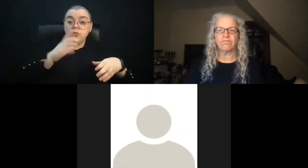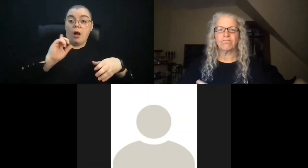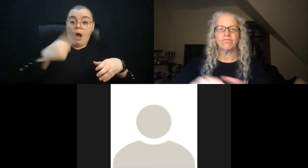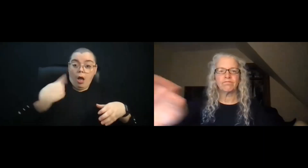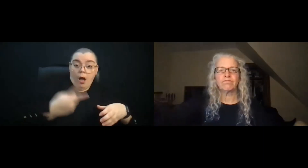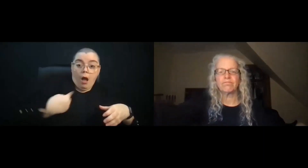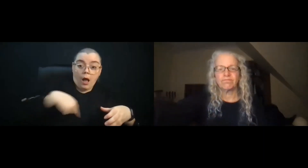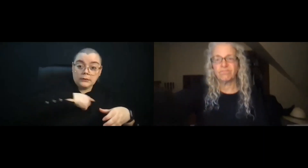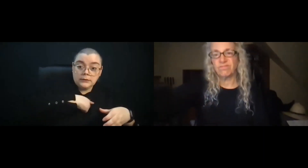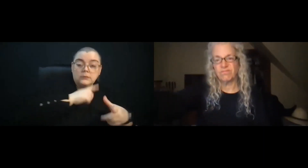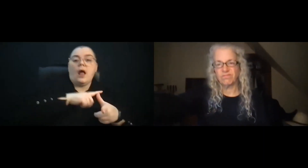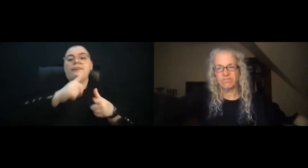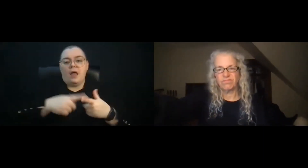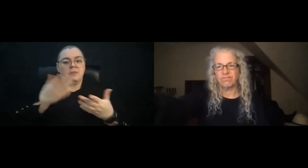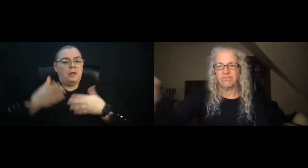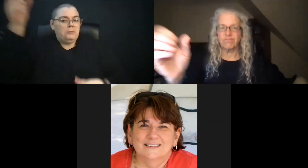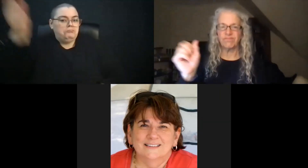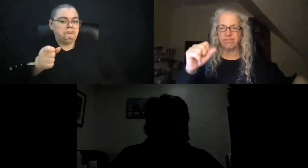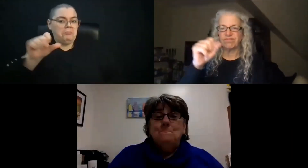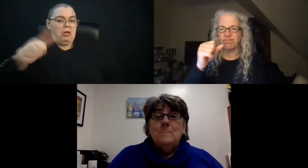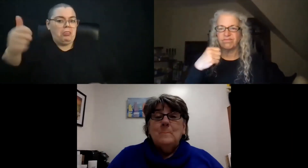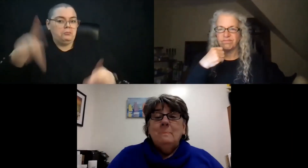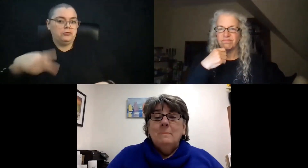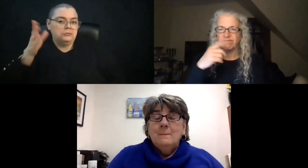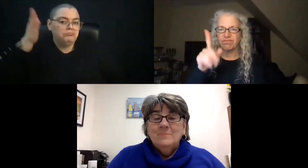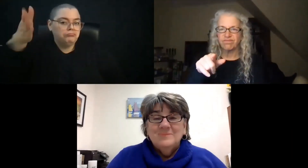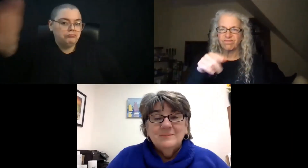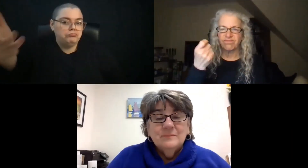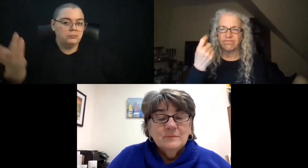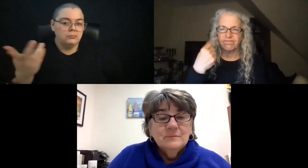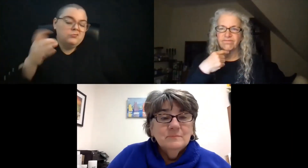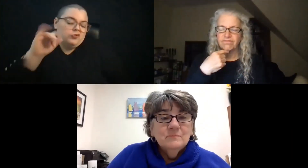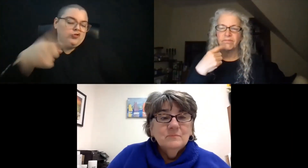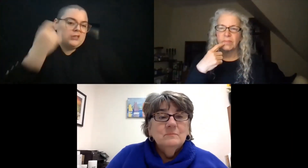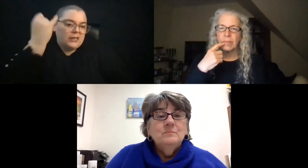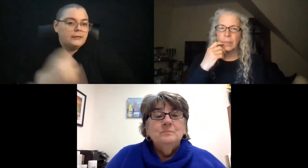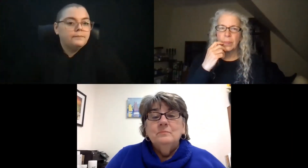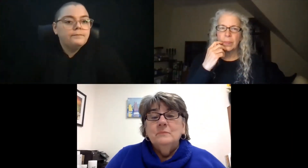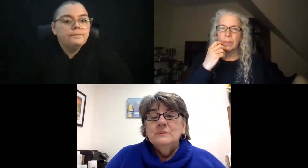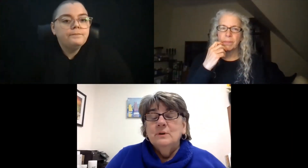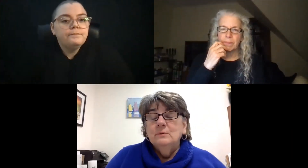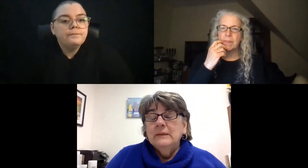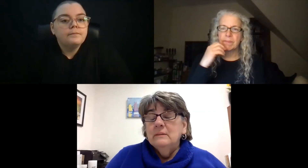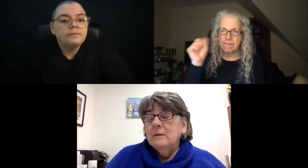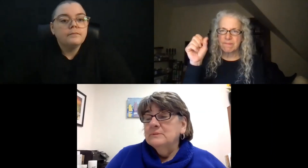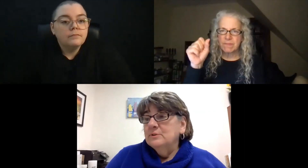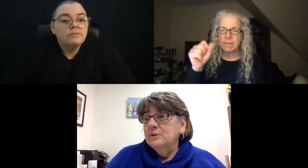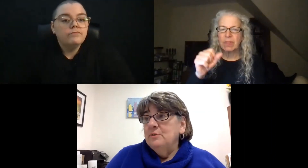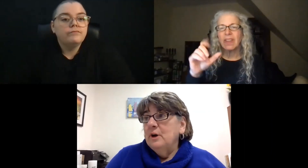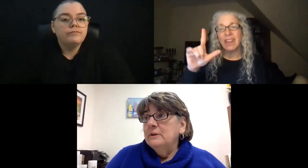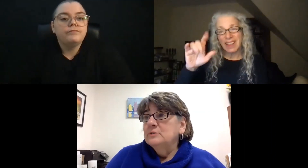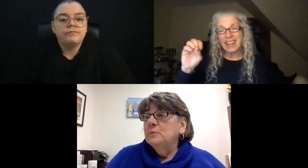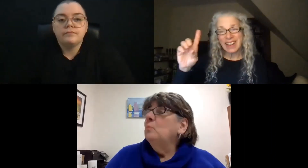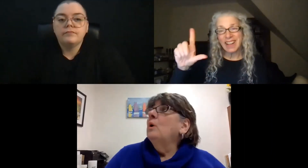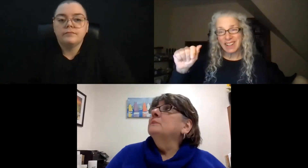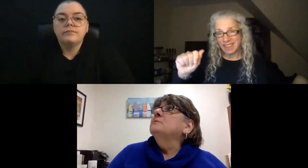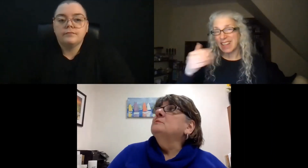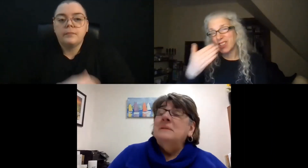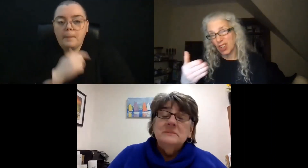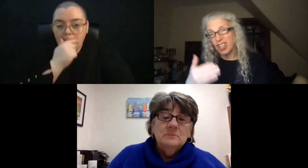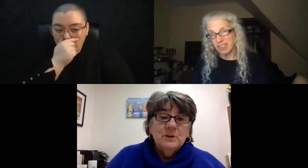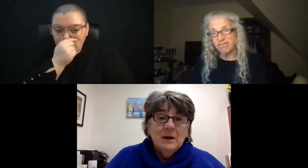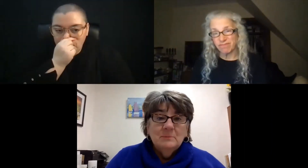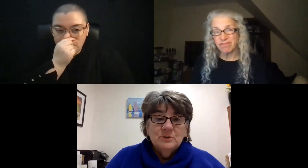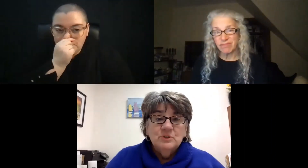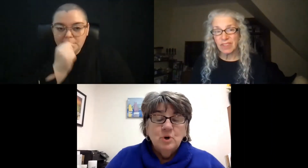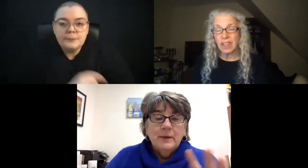Good thought. thought. So, Leela, that was a good thought. Do we want to